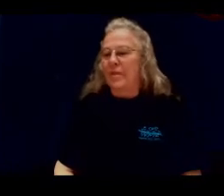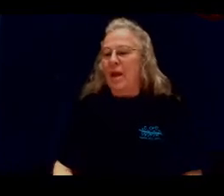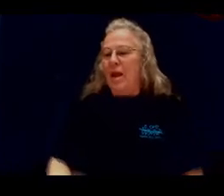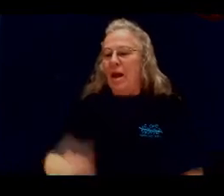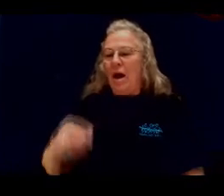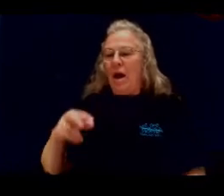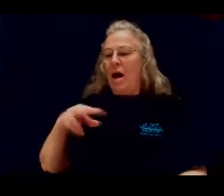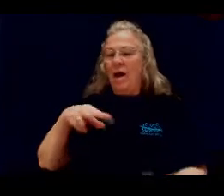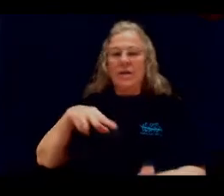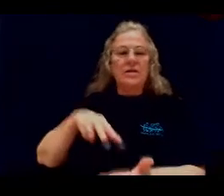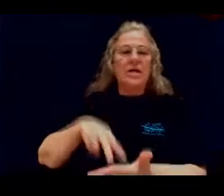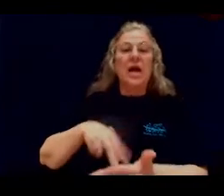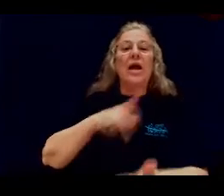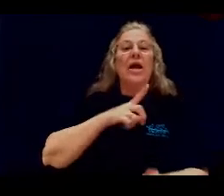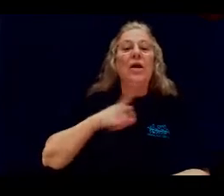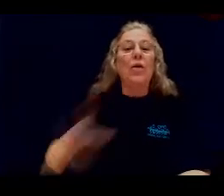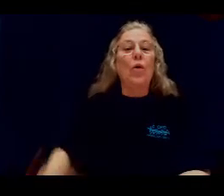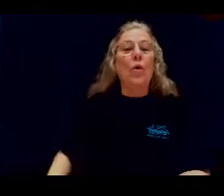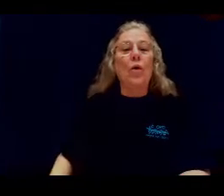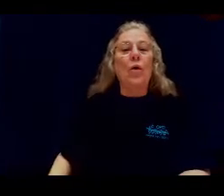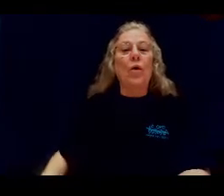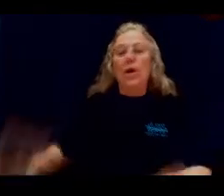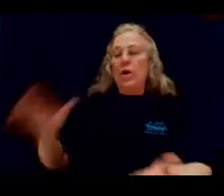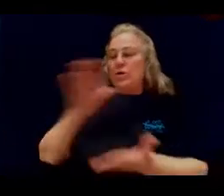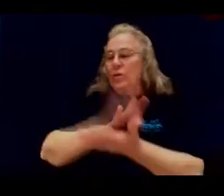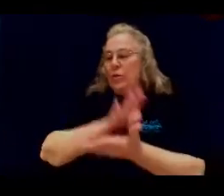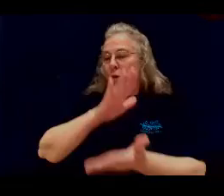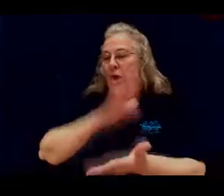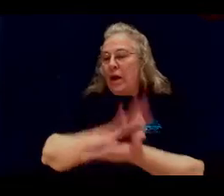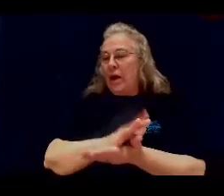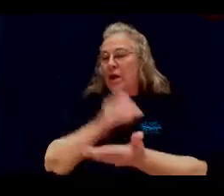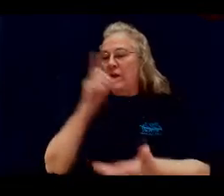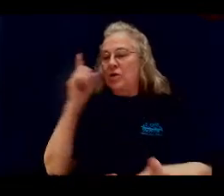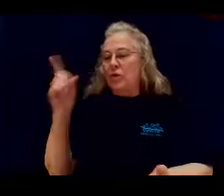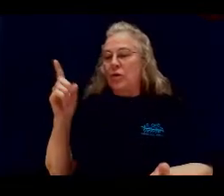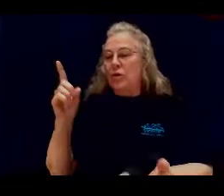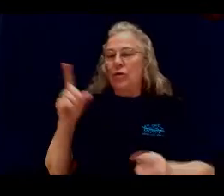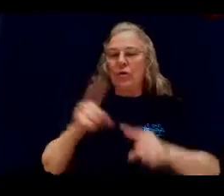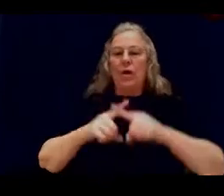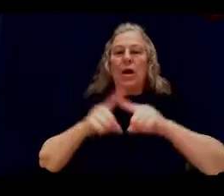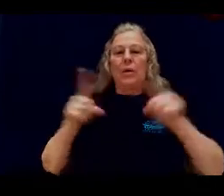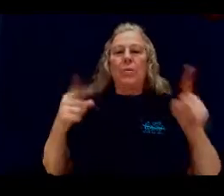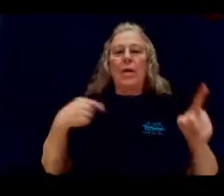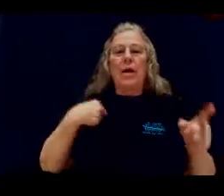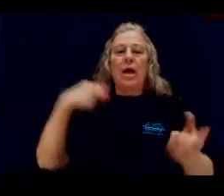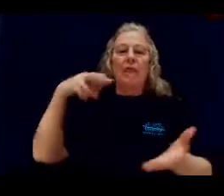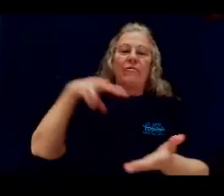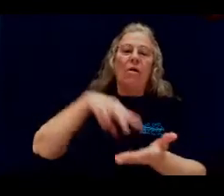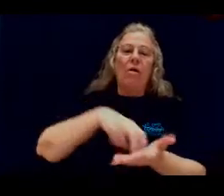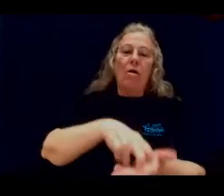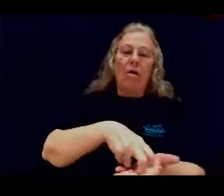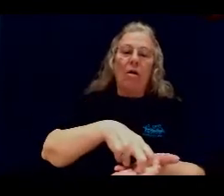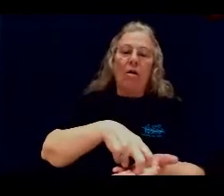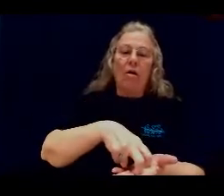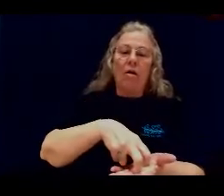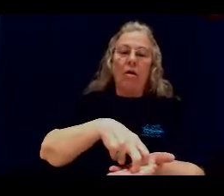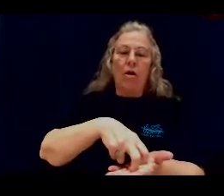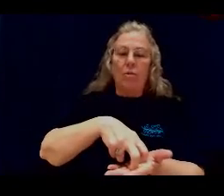I stand, Lord, to praise you, but I fall on